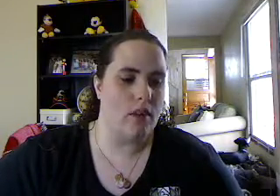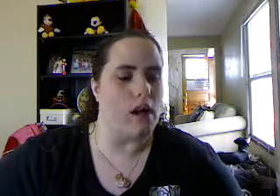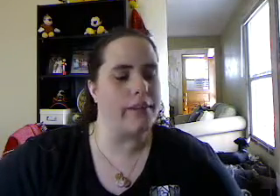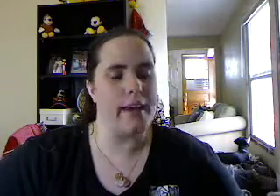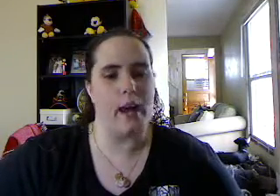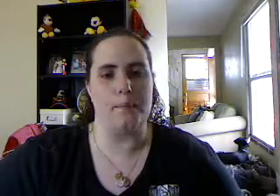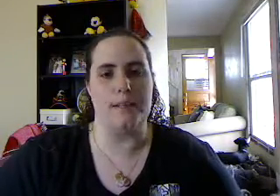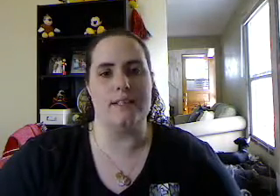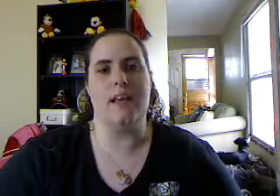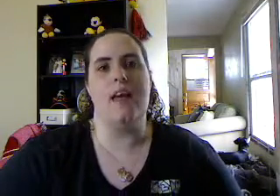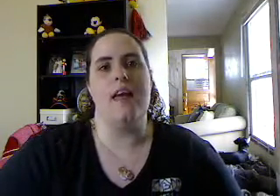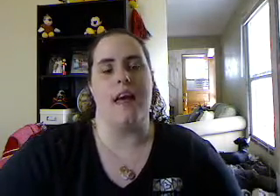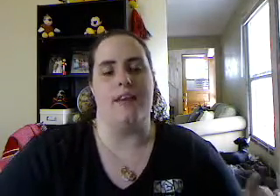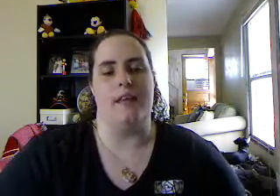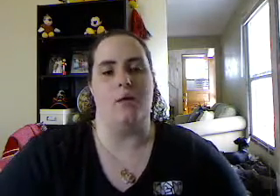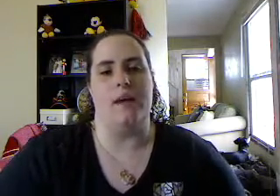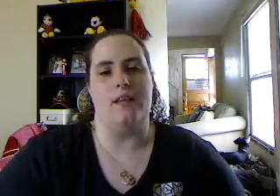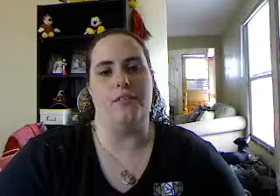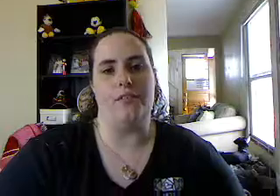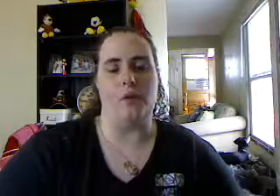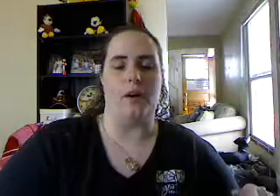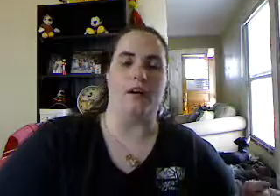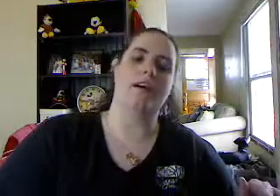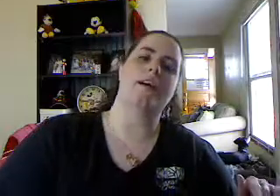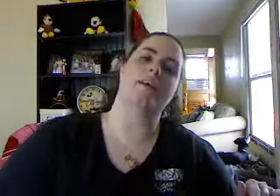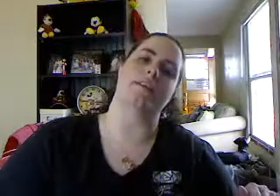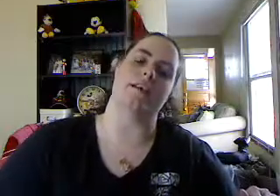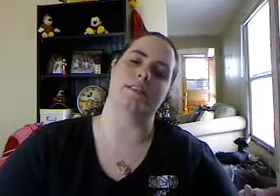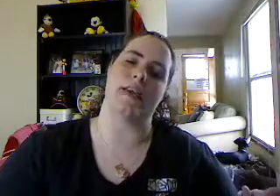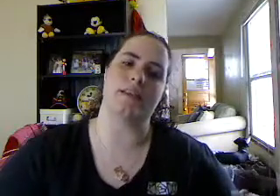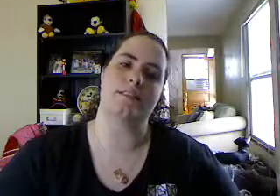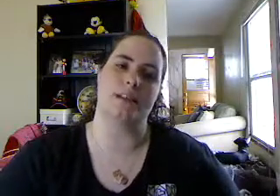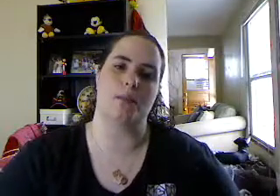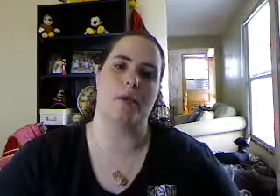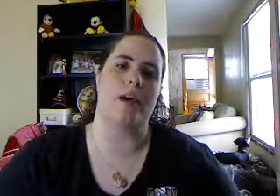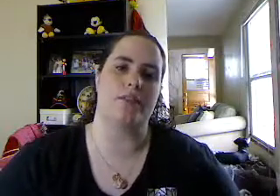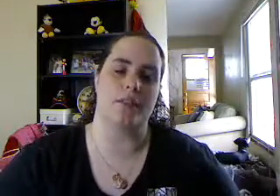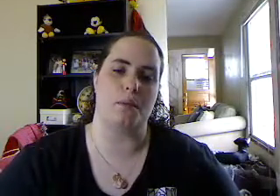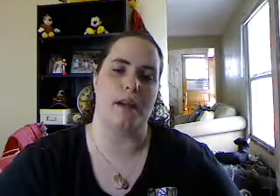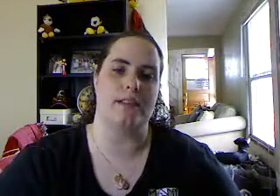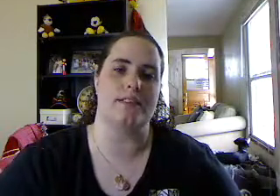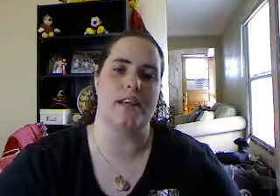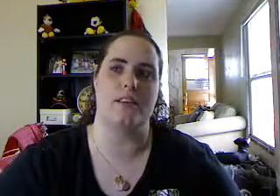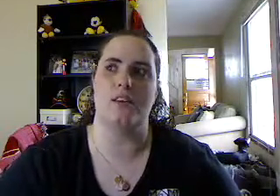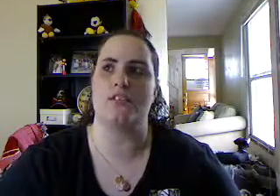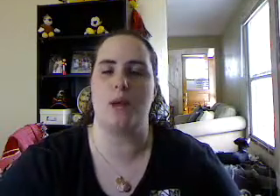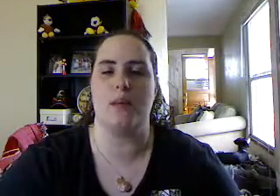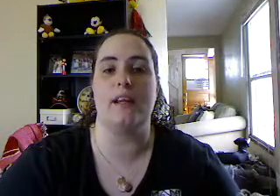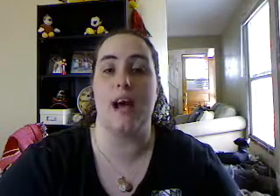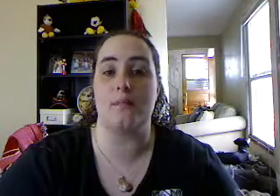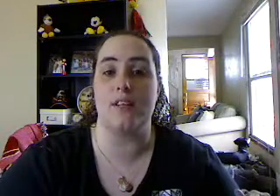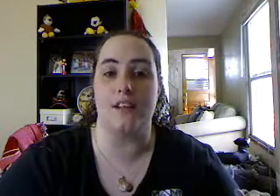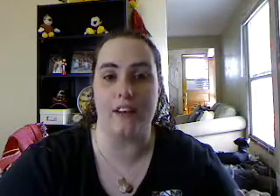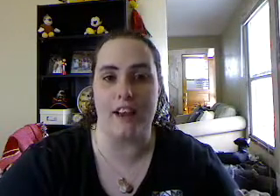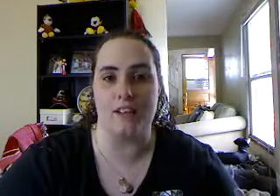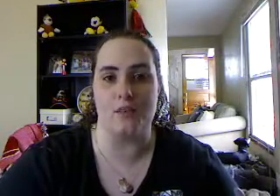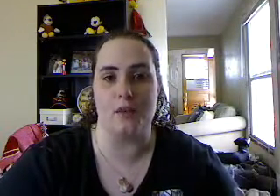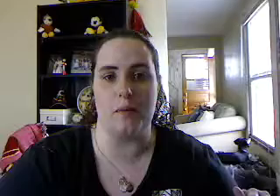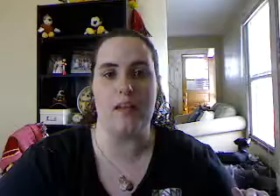All that happened, and they waited for the test to come back for the pregnancy, and the nurse came in, copped another attitude with me.